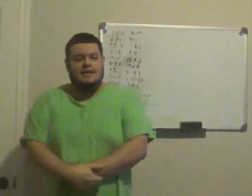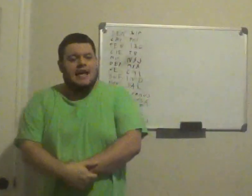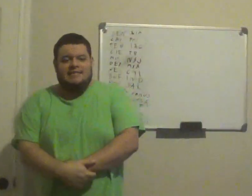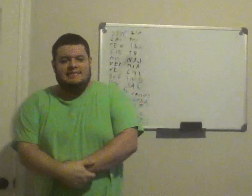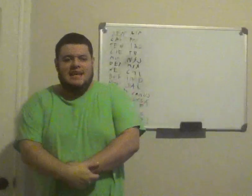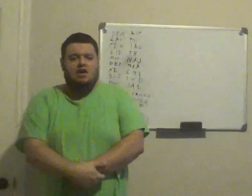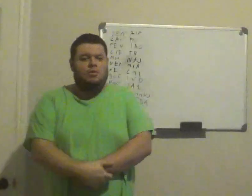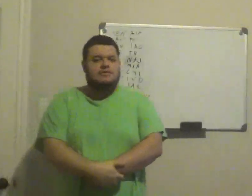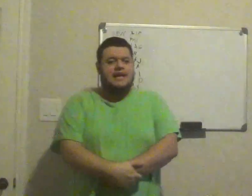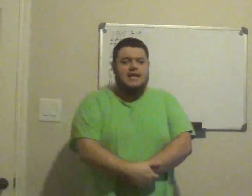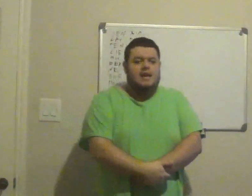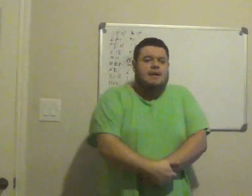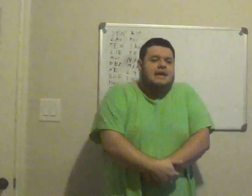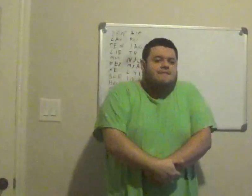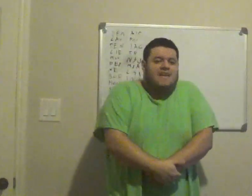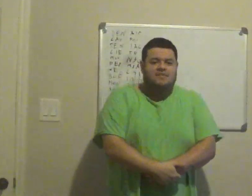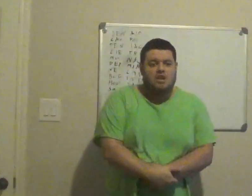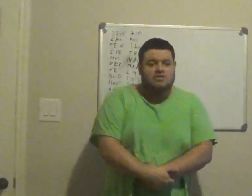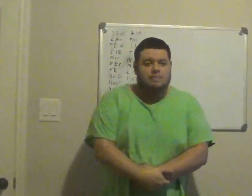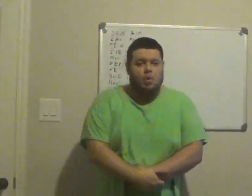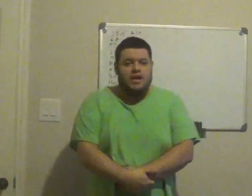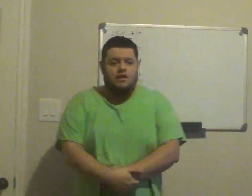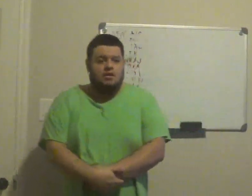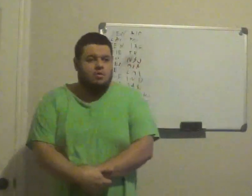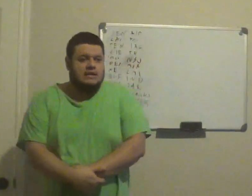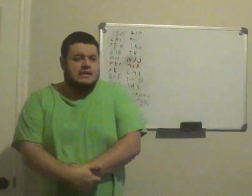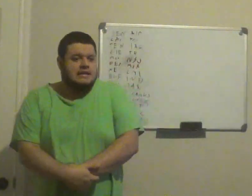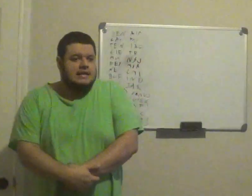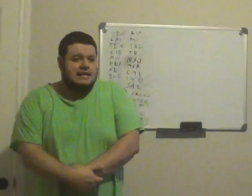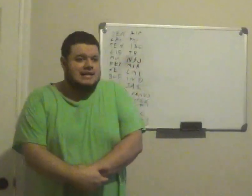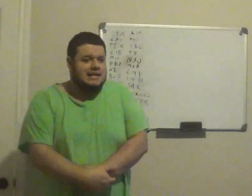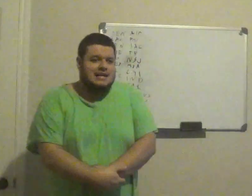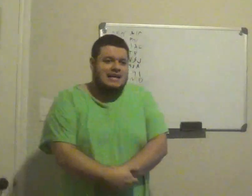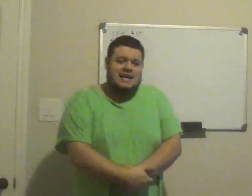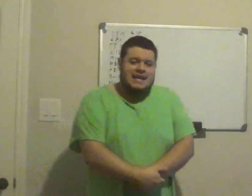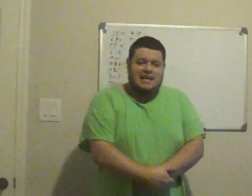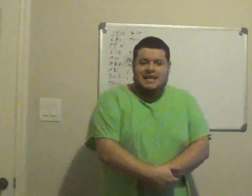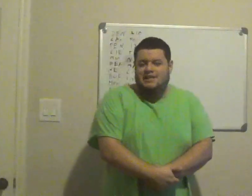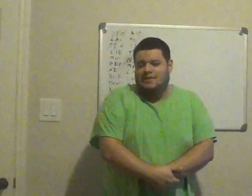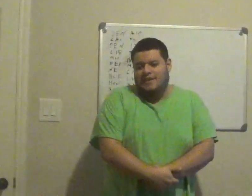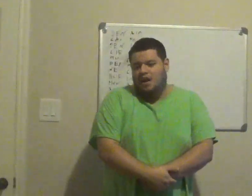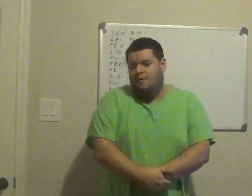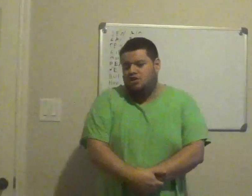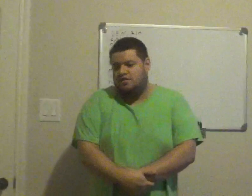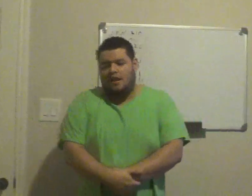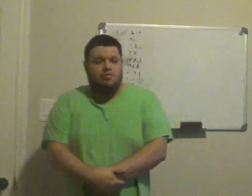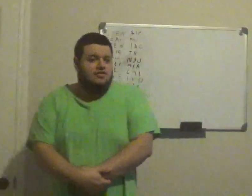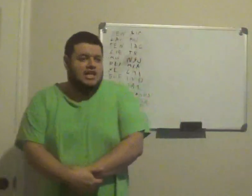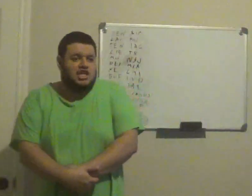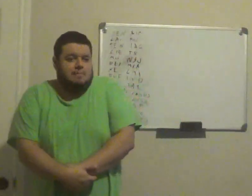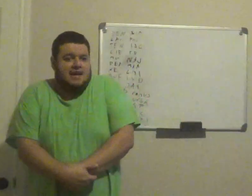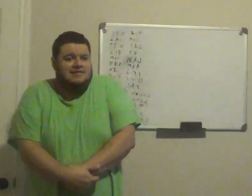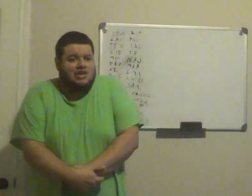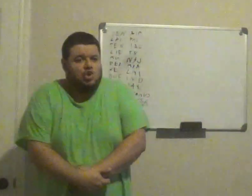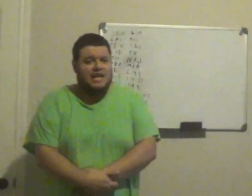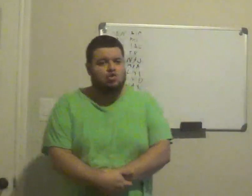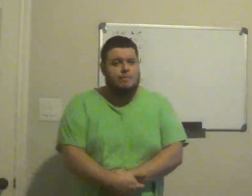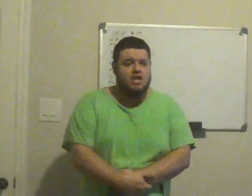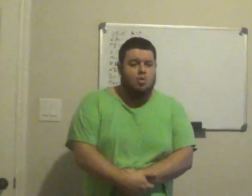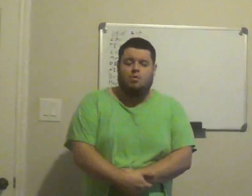it's a terrible stadium, fans are not supporting you, it's just a terrible decision, but it's not too late to admit you were